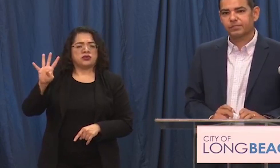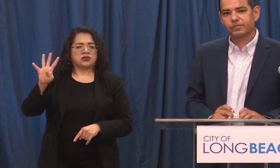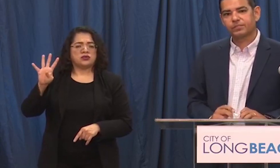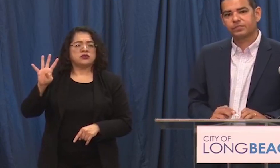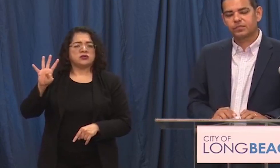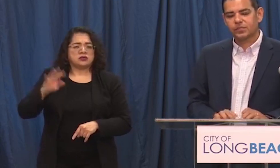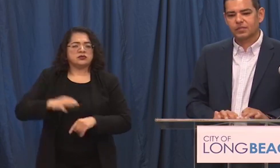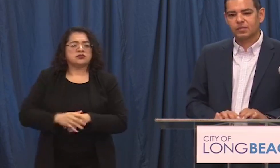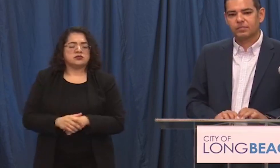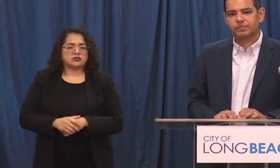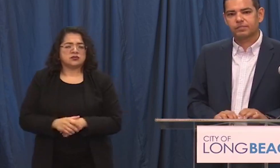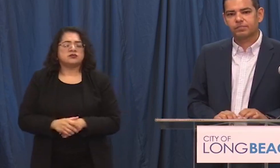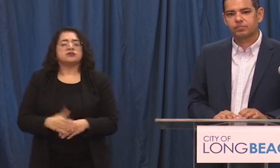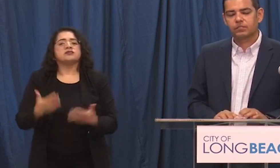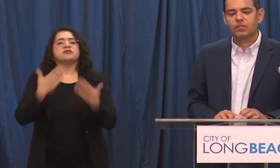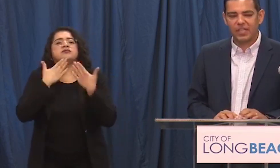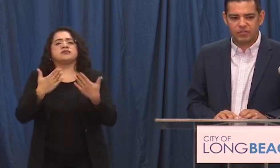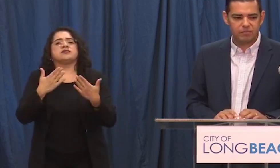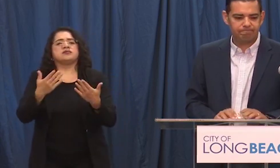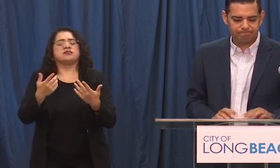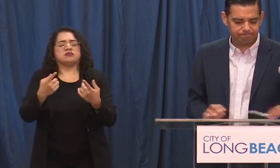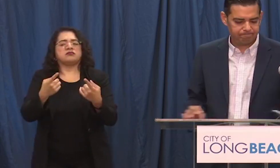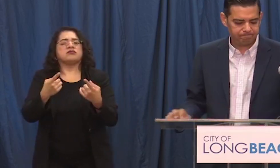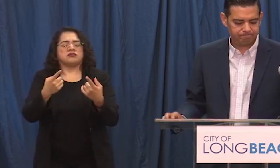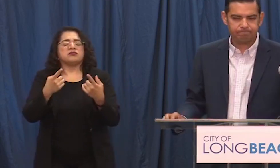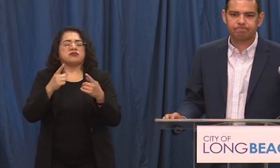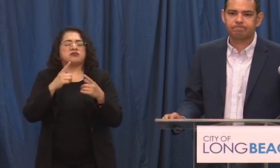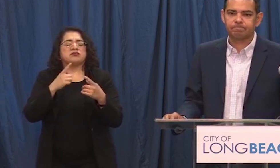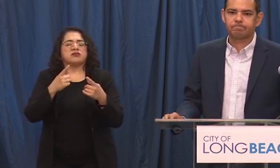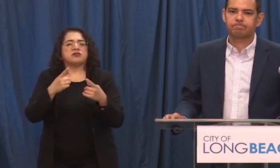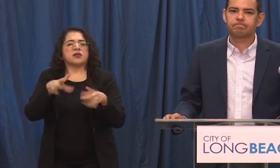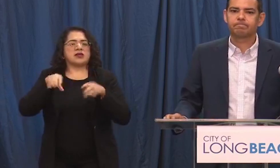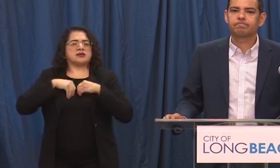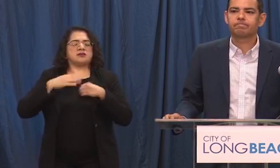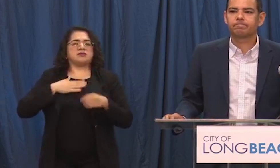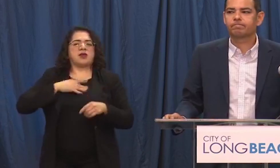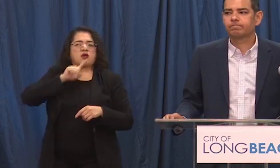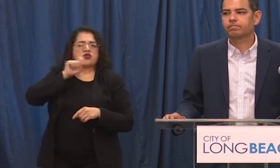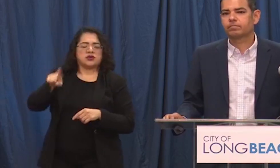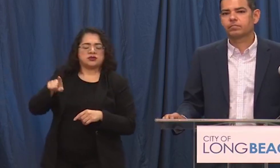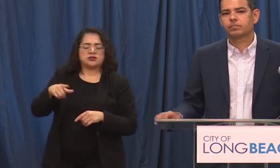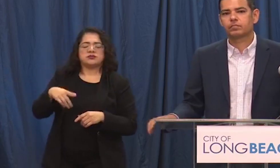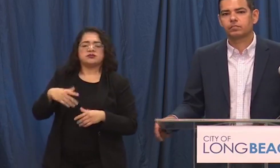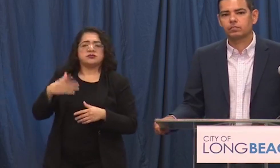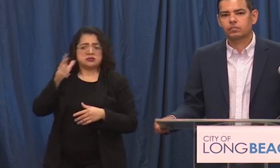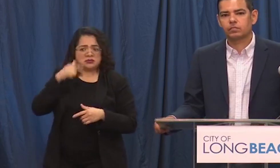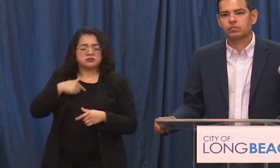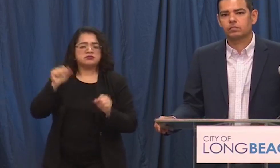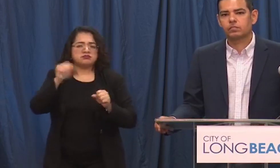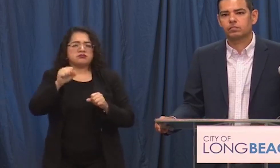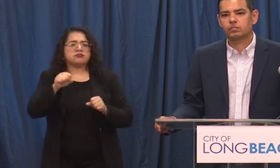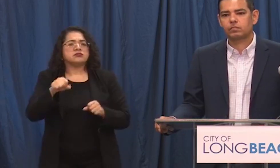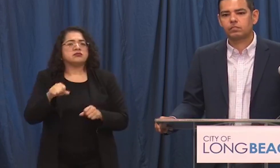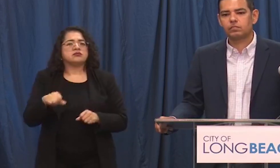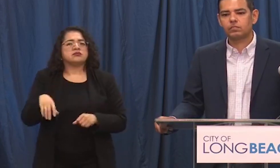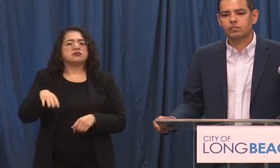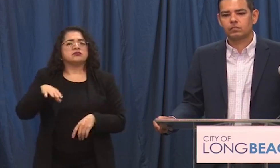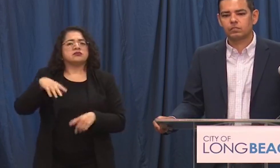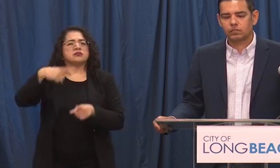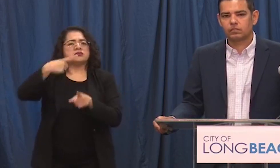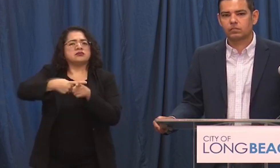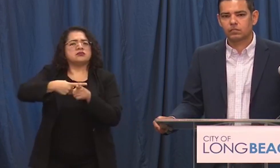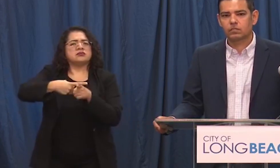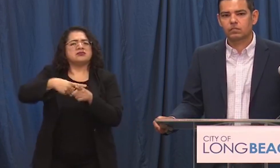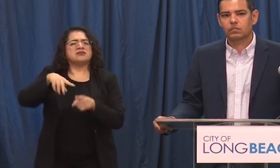hi there thanks for taking my question can you hear me yes uh the men's warehouse fire on pine and